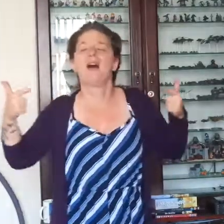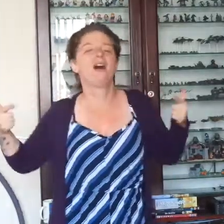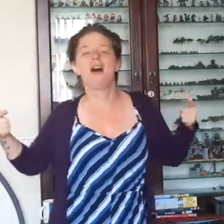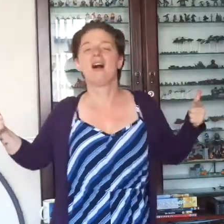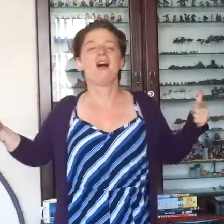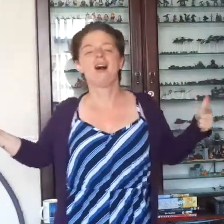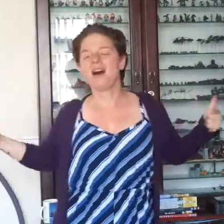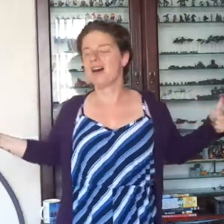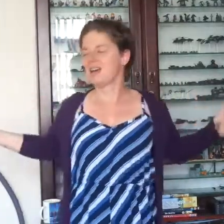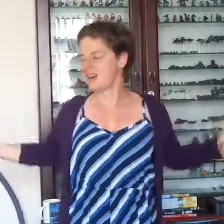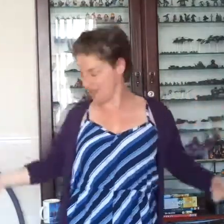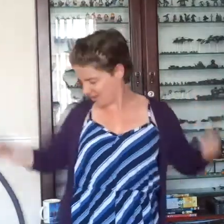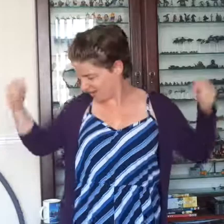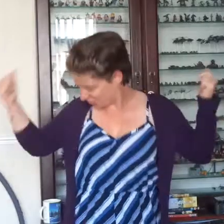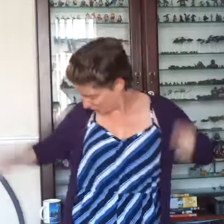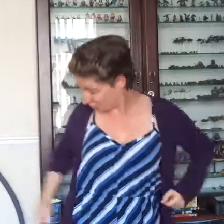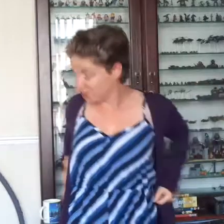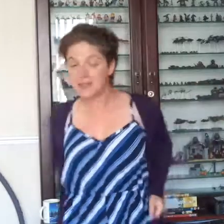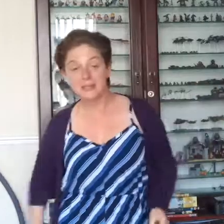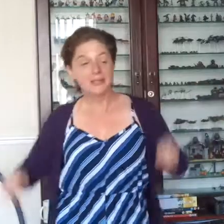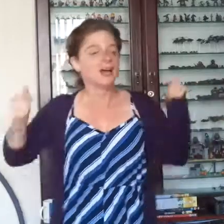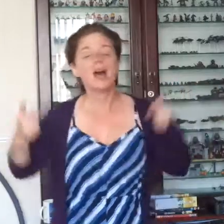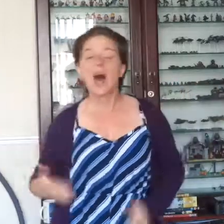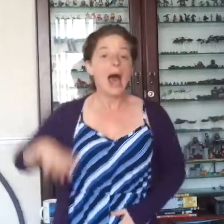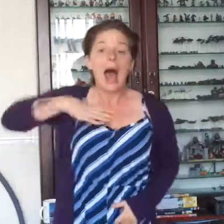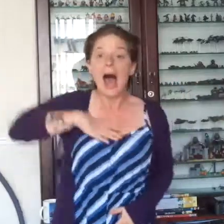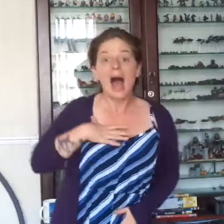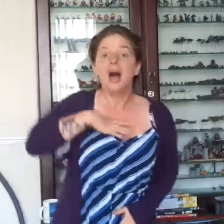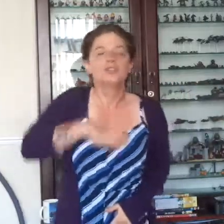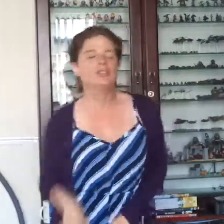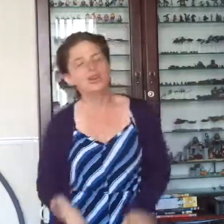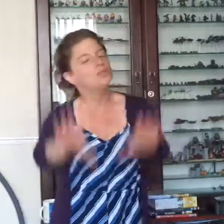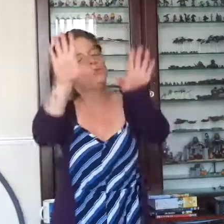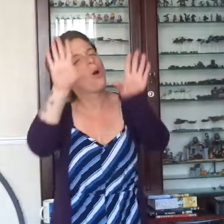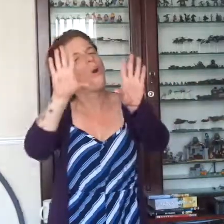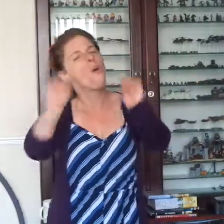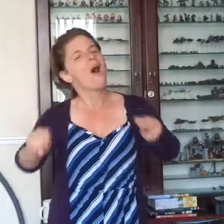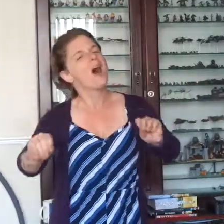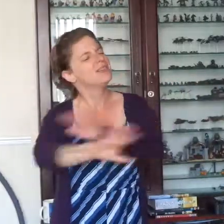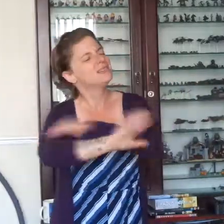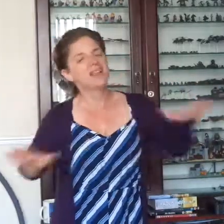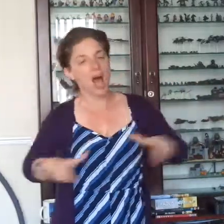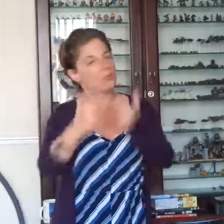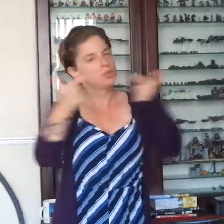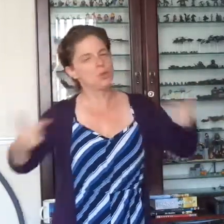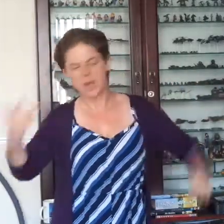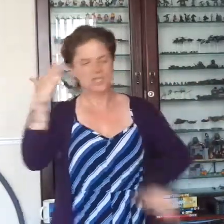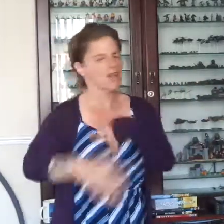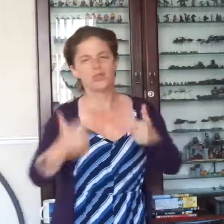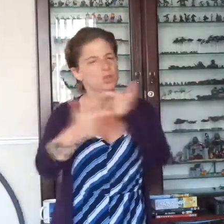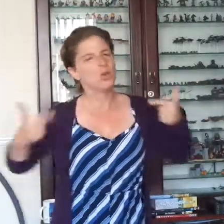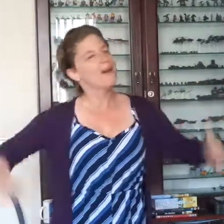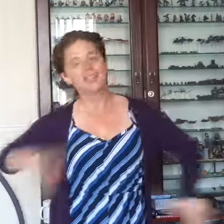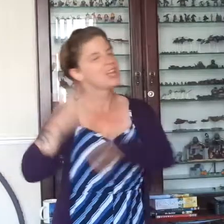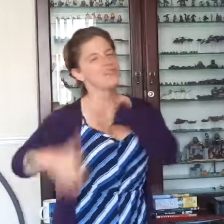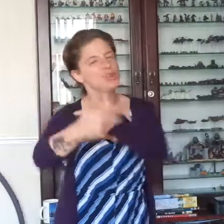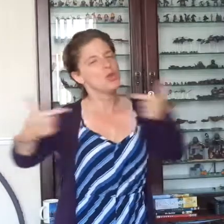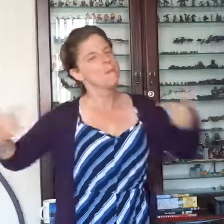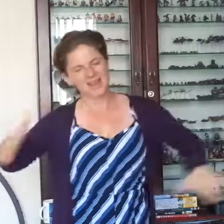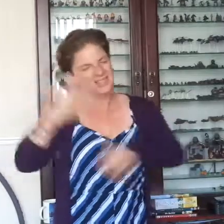just don't wanna stop Too much, never too much, never too much,